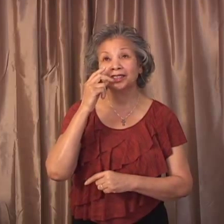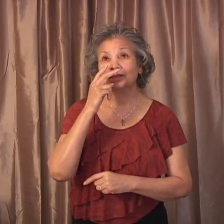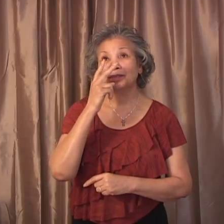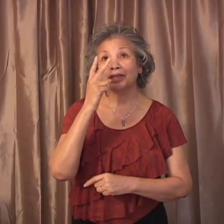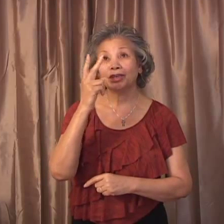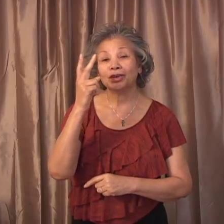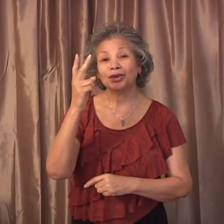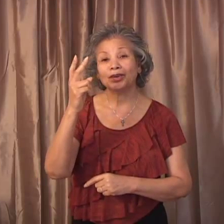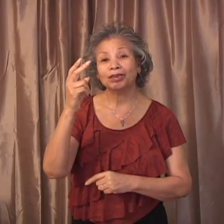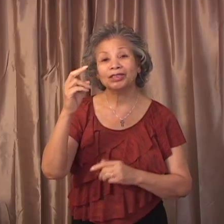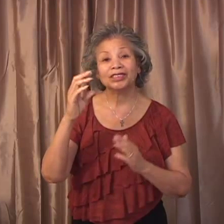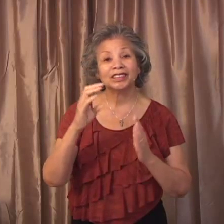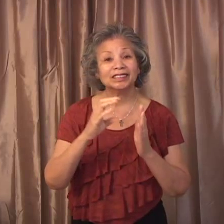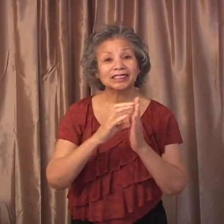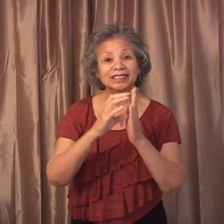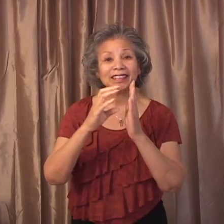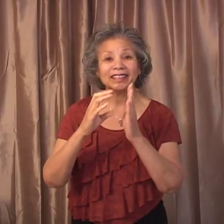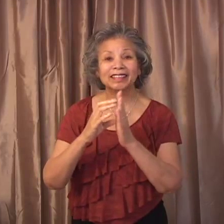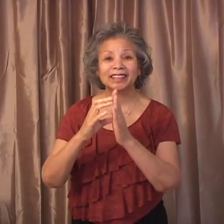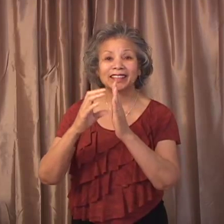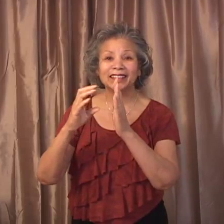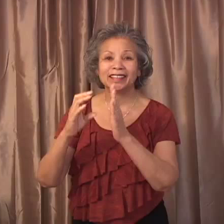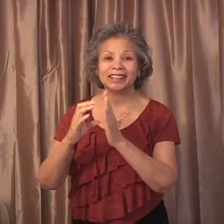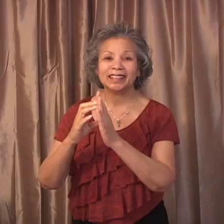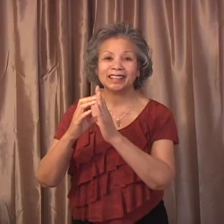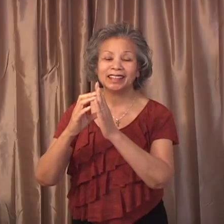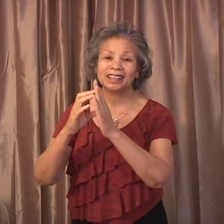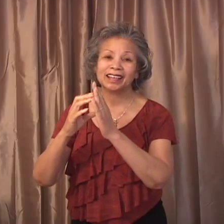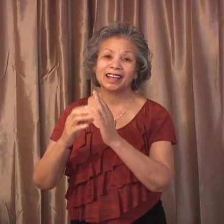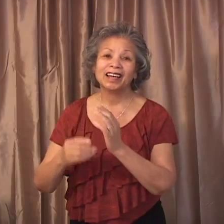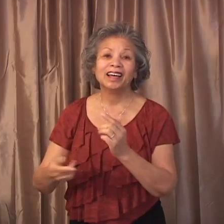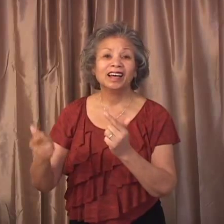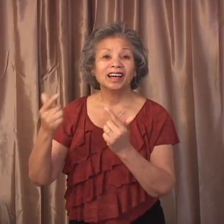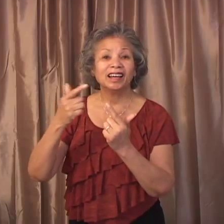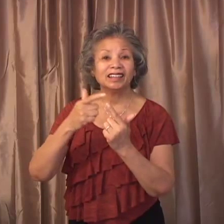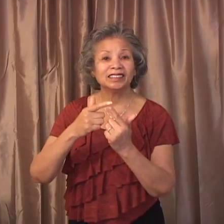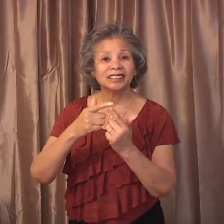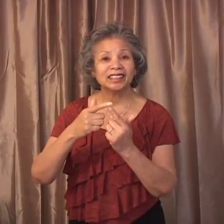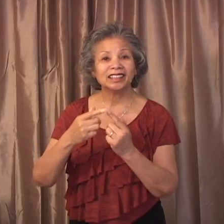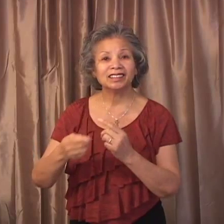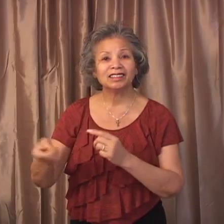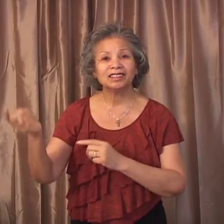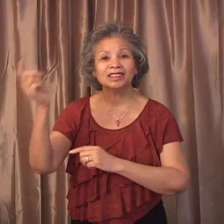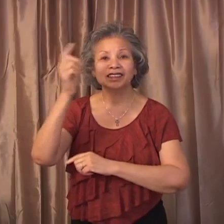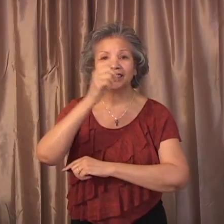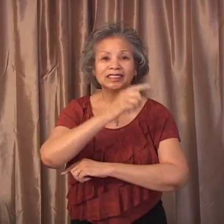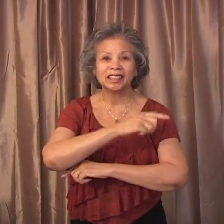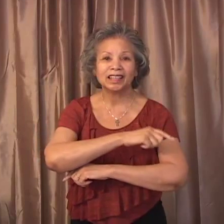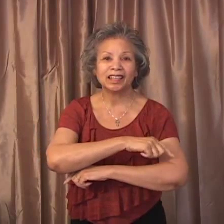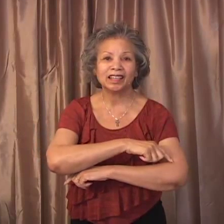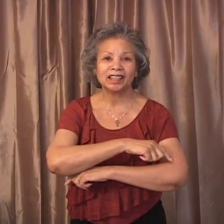behold the city. Until the day